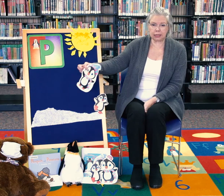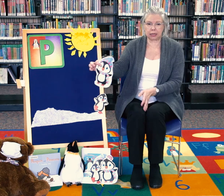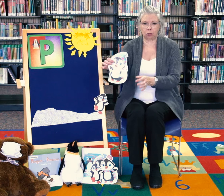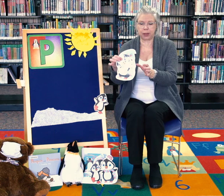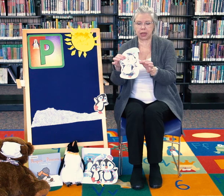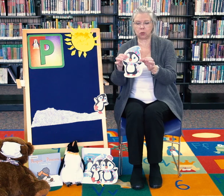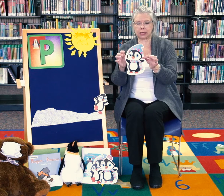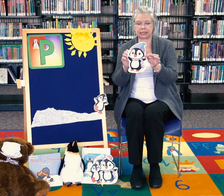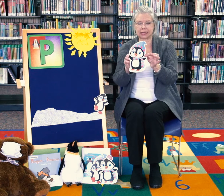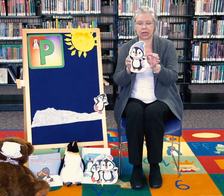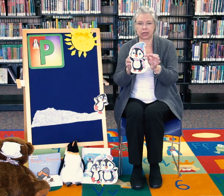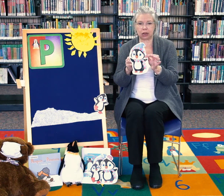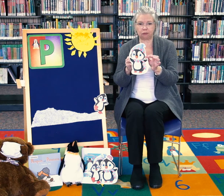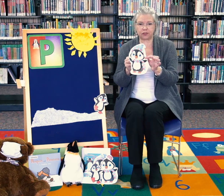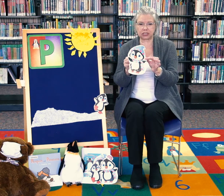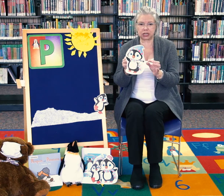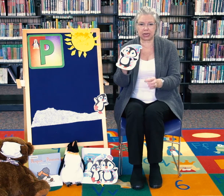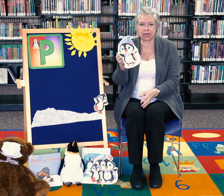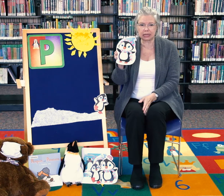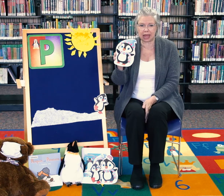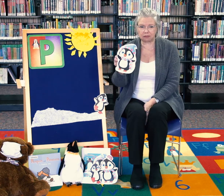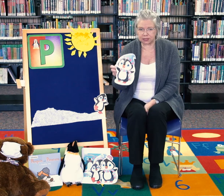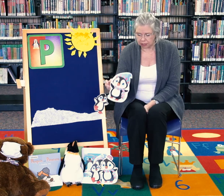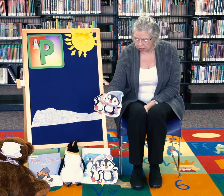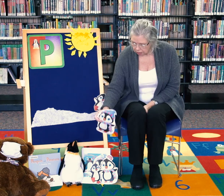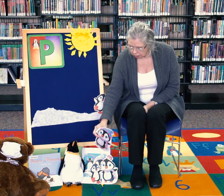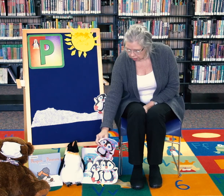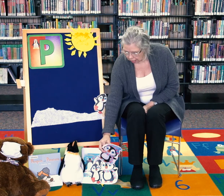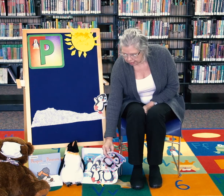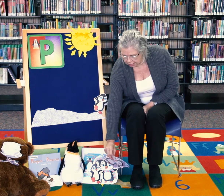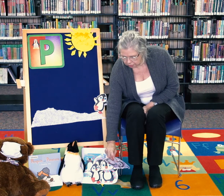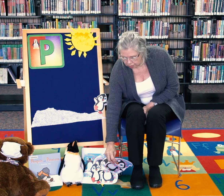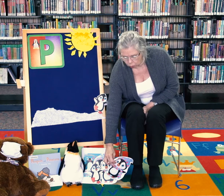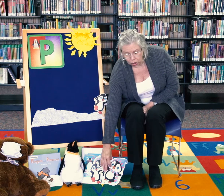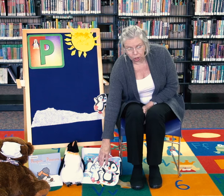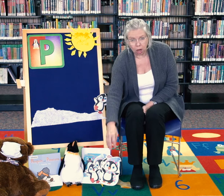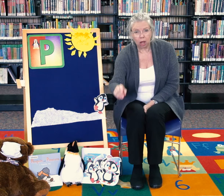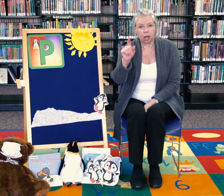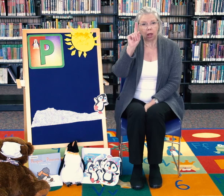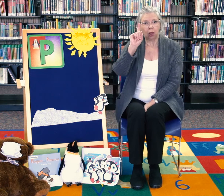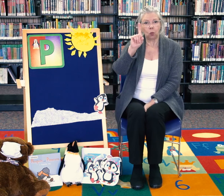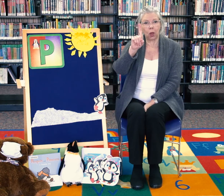little penguin decided to go fishing. He left. And then there were one.